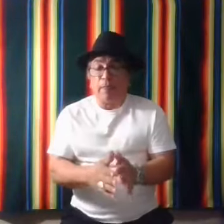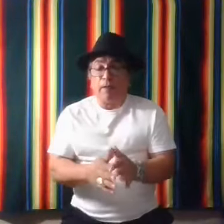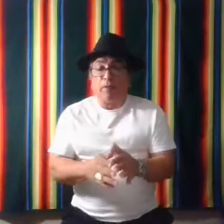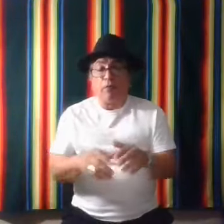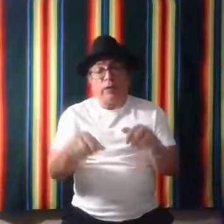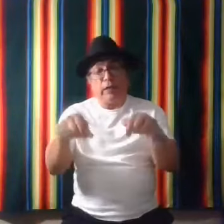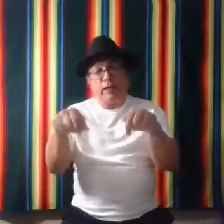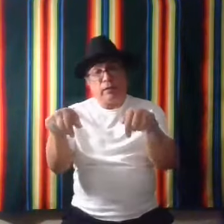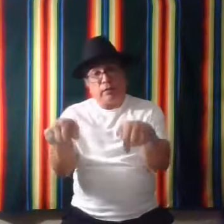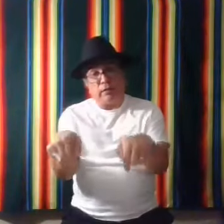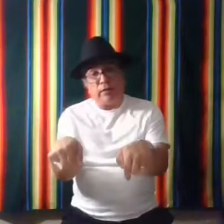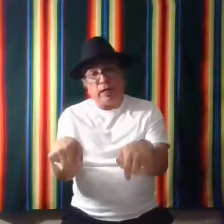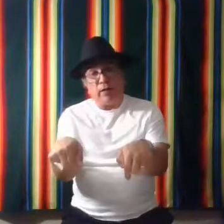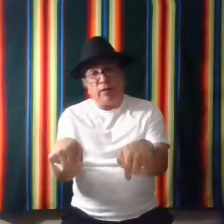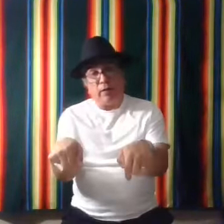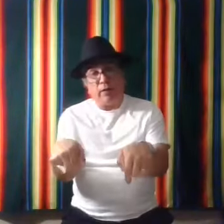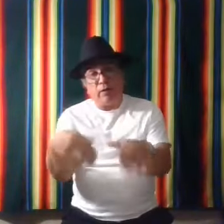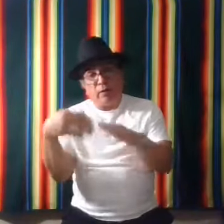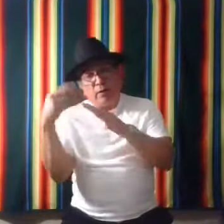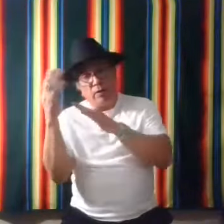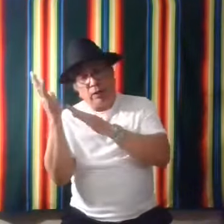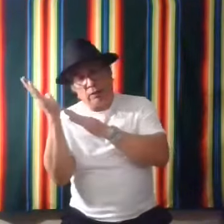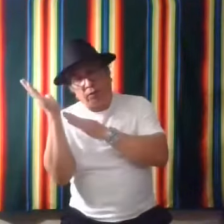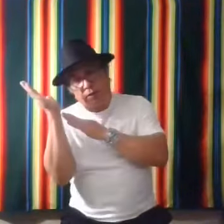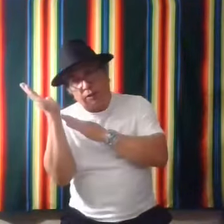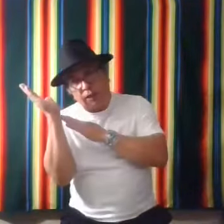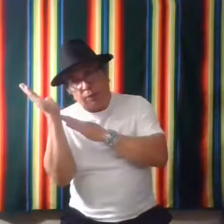When we get tired, we get sleepy.